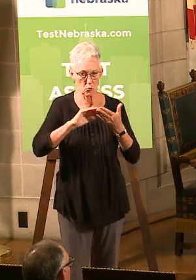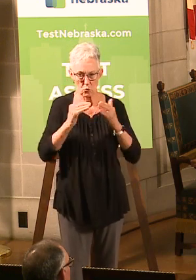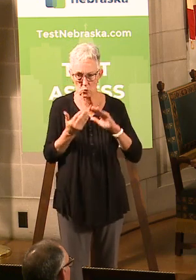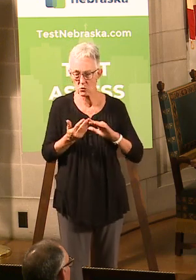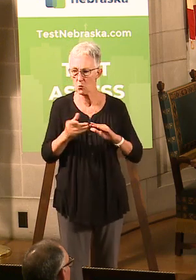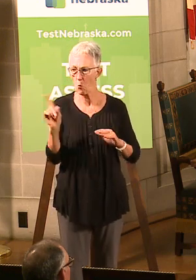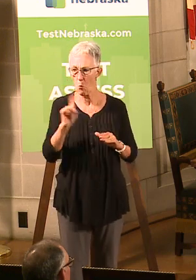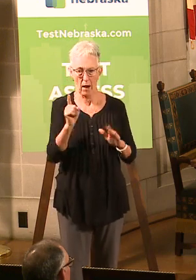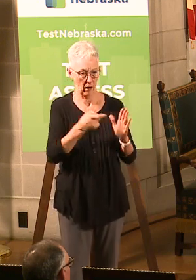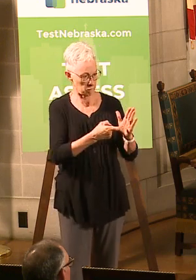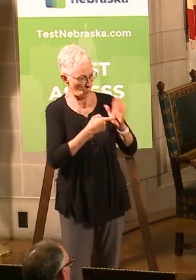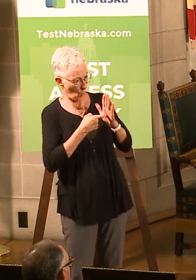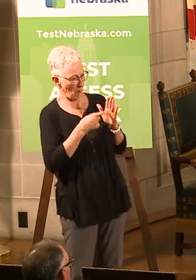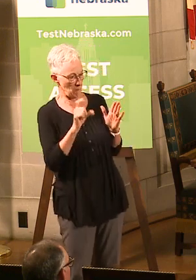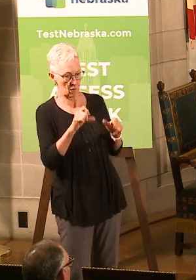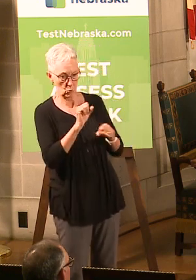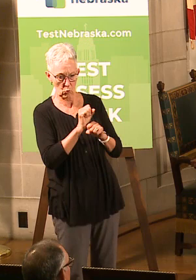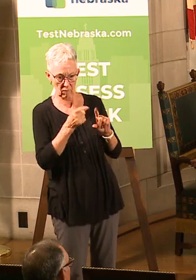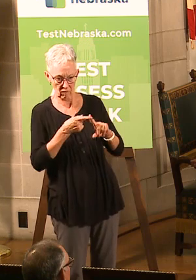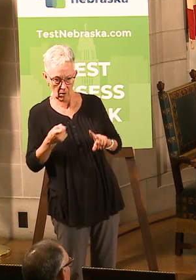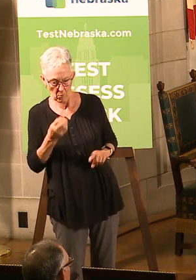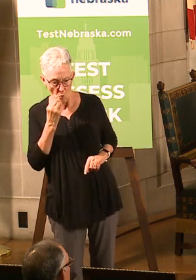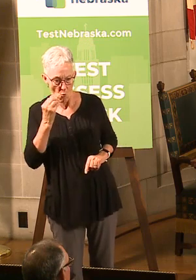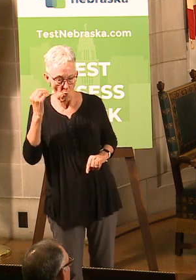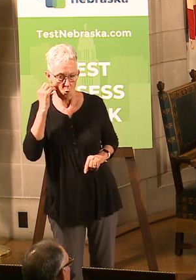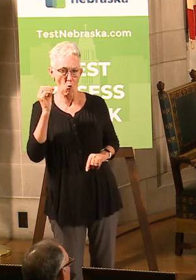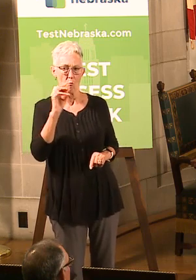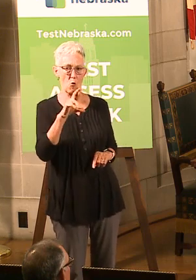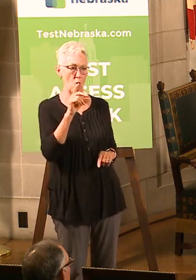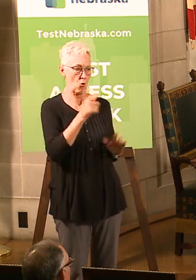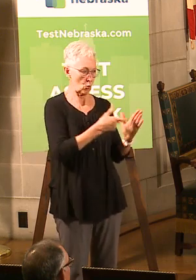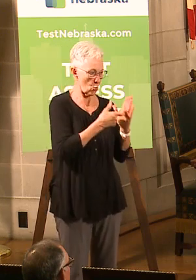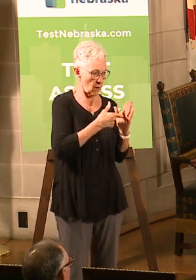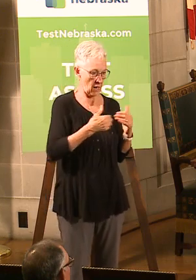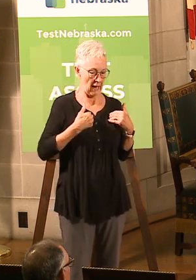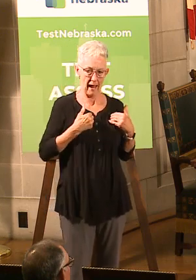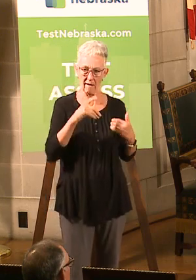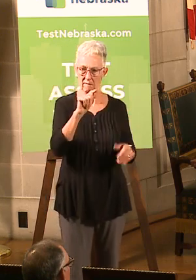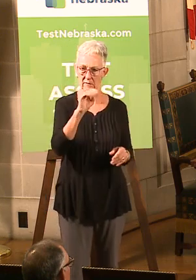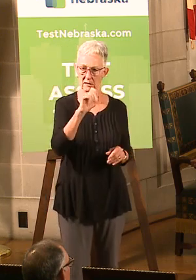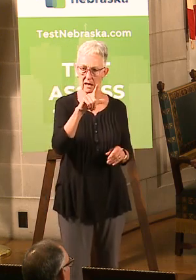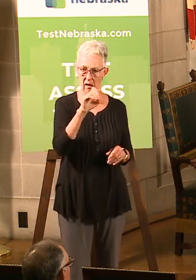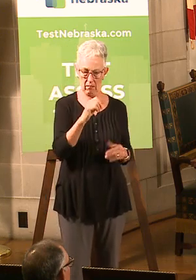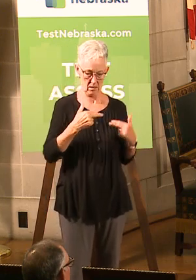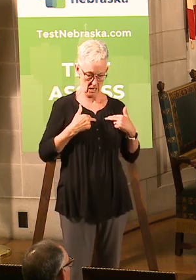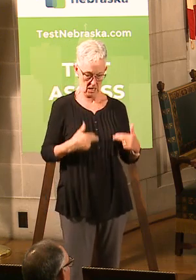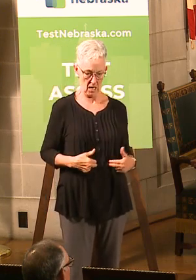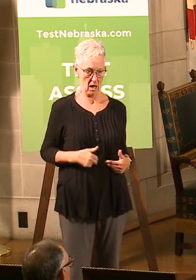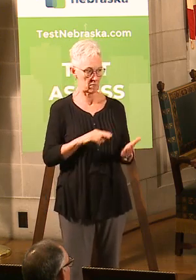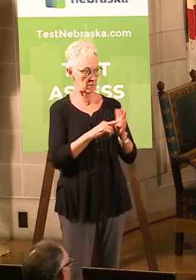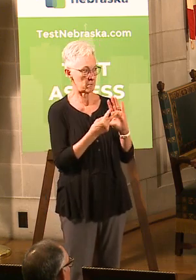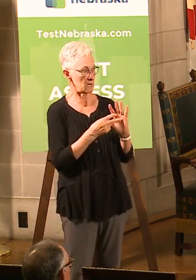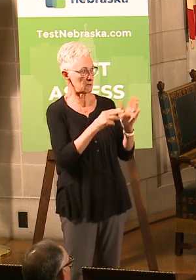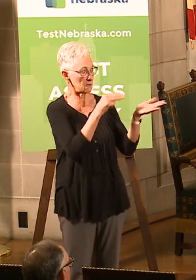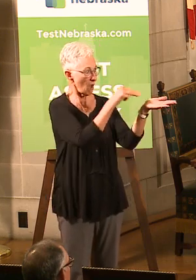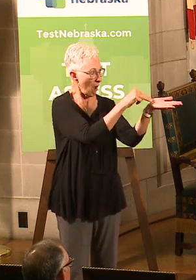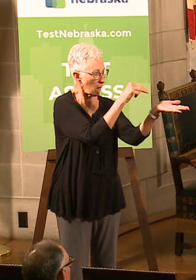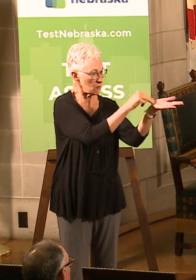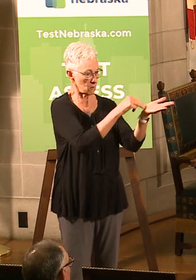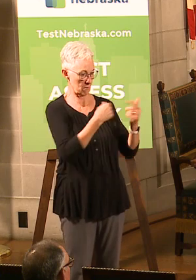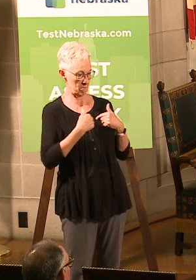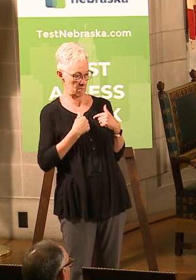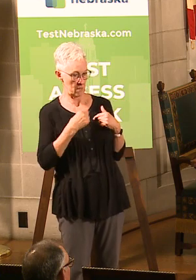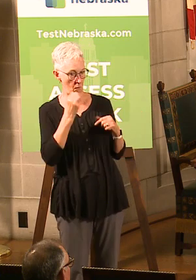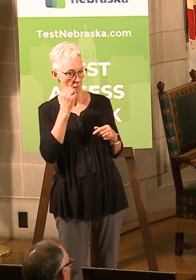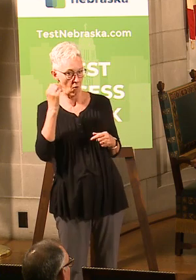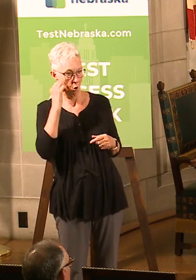teleeducation, and telehealth opportunities have been unavailable due to inadequate or nonexisting high-speed